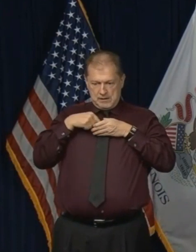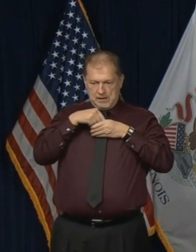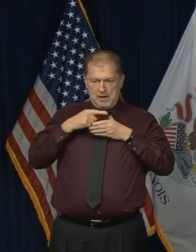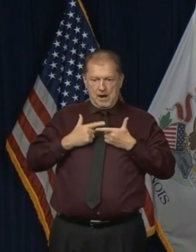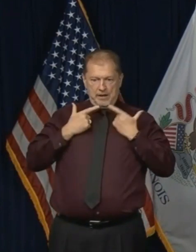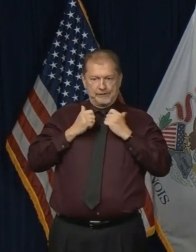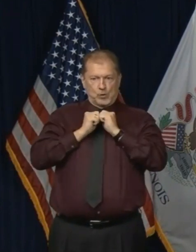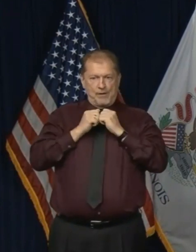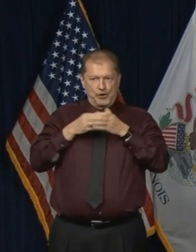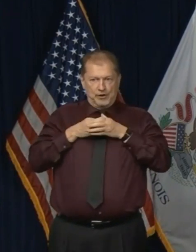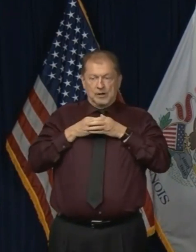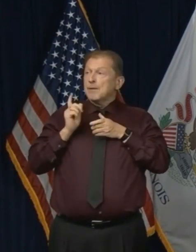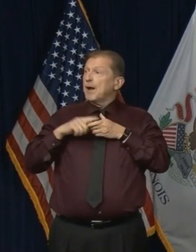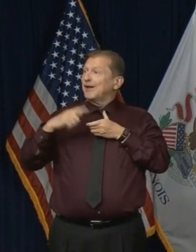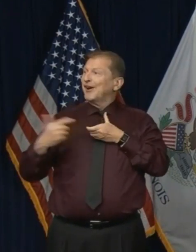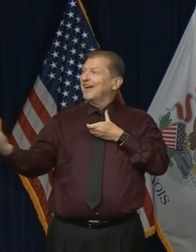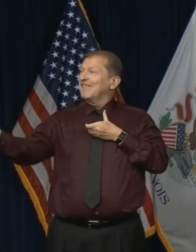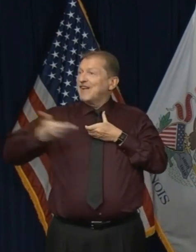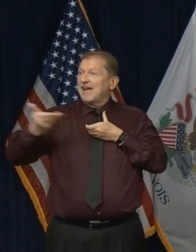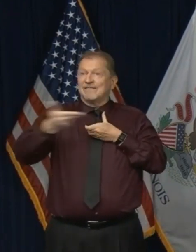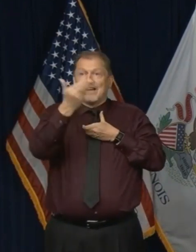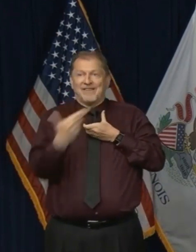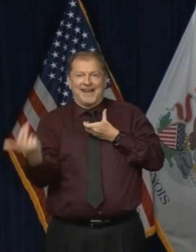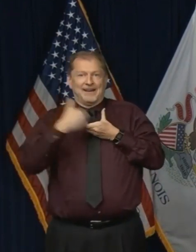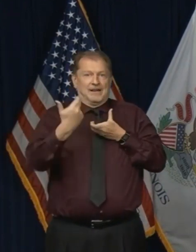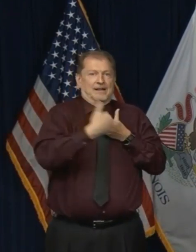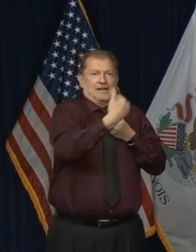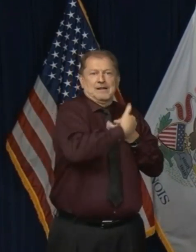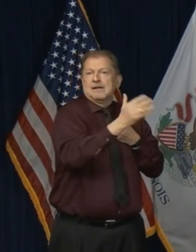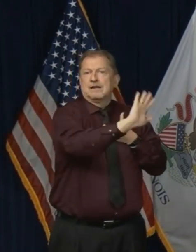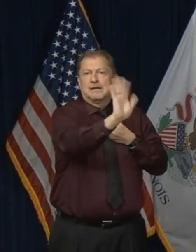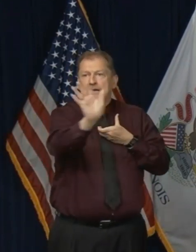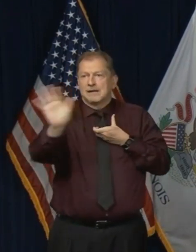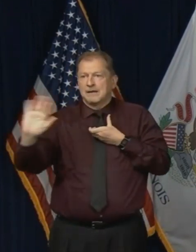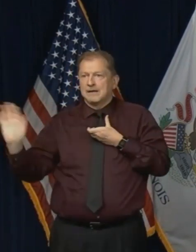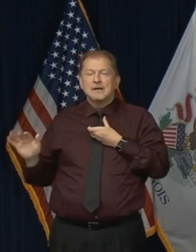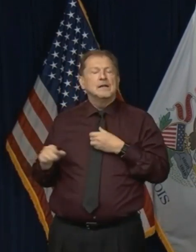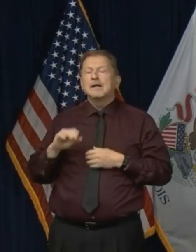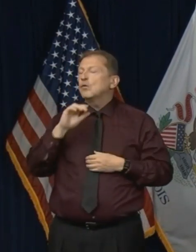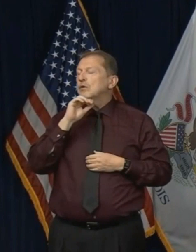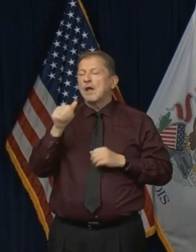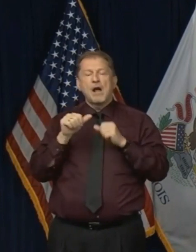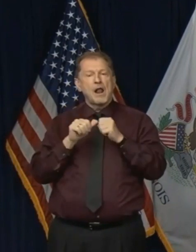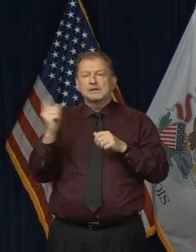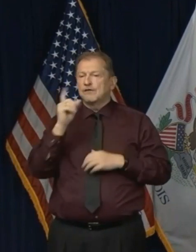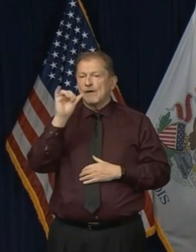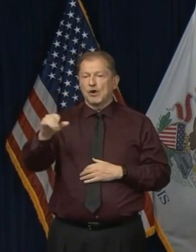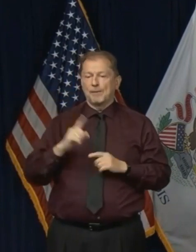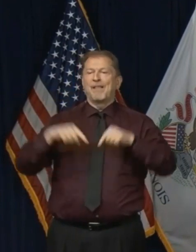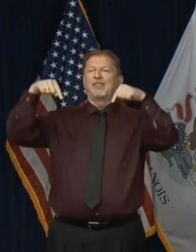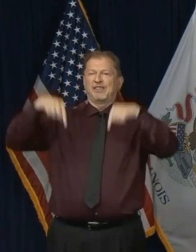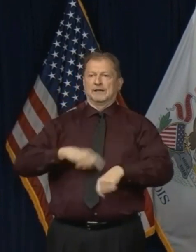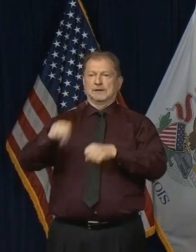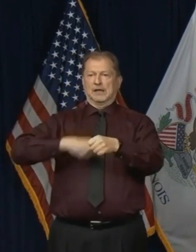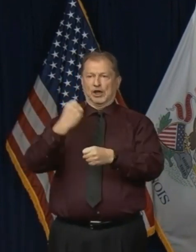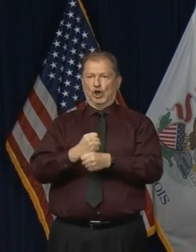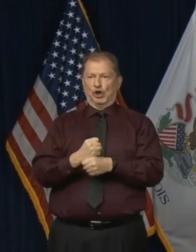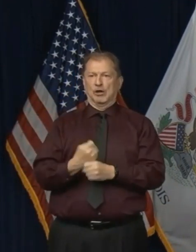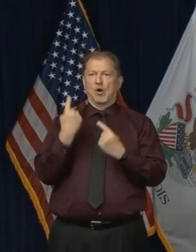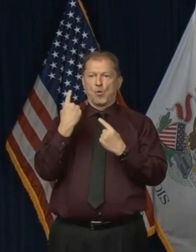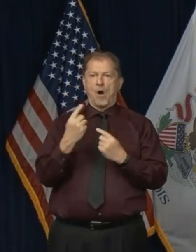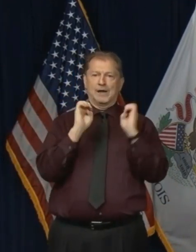got to protect each other, and this will not last forever, but this is one Easter, one Passover that you're going to have to,